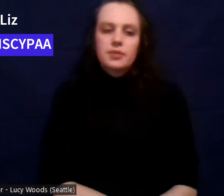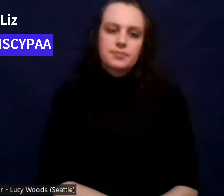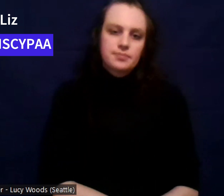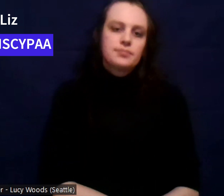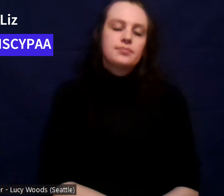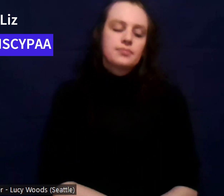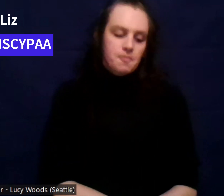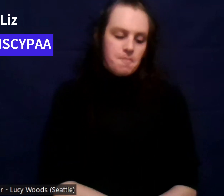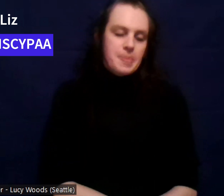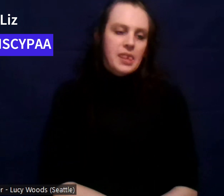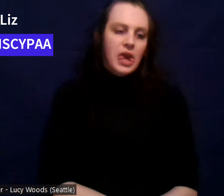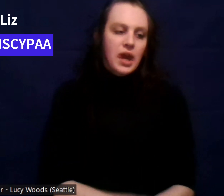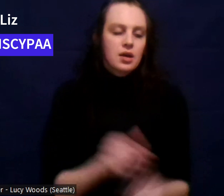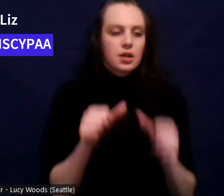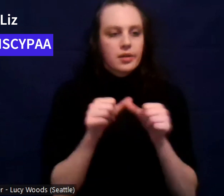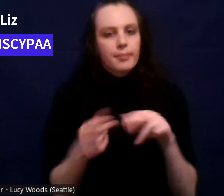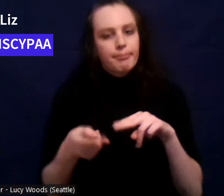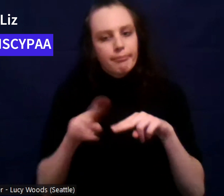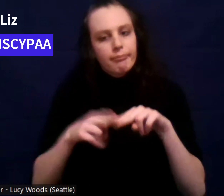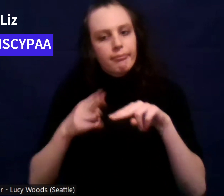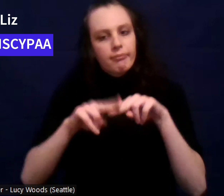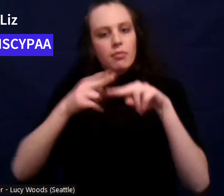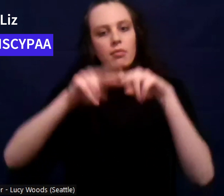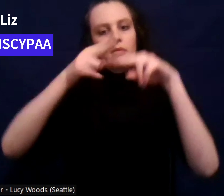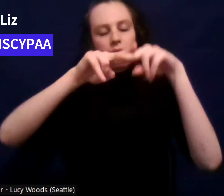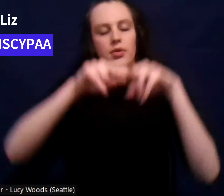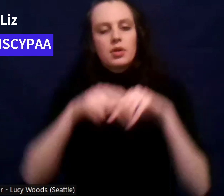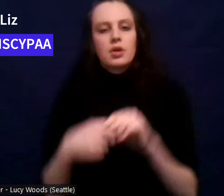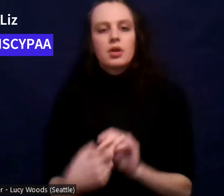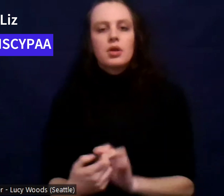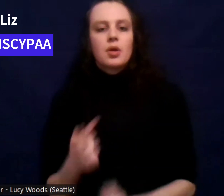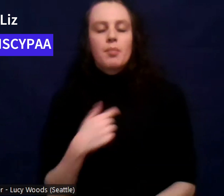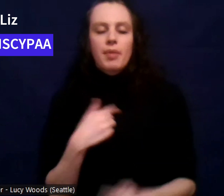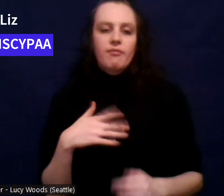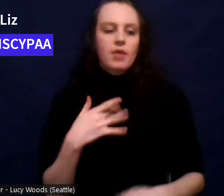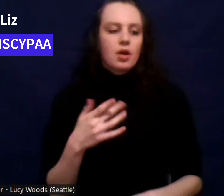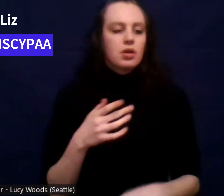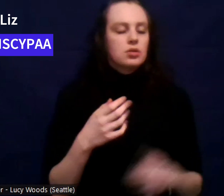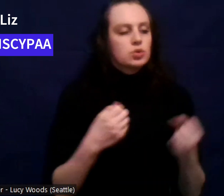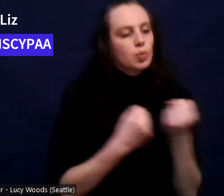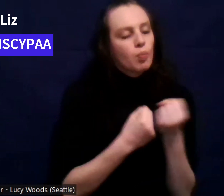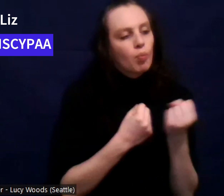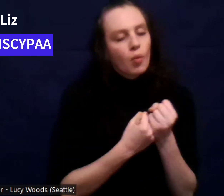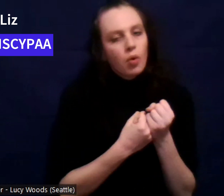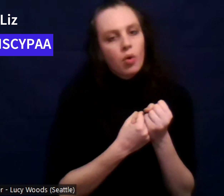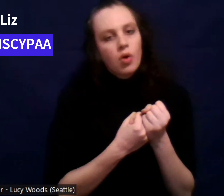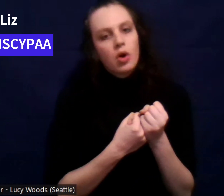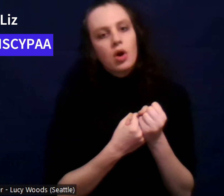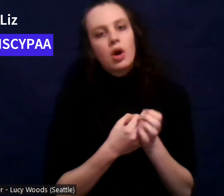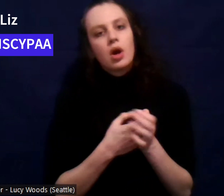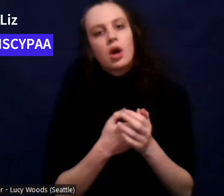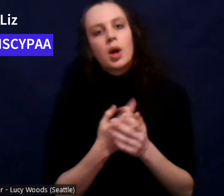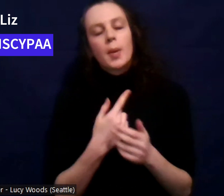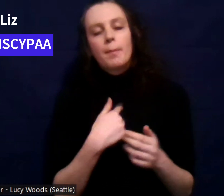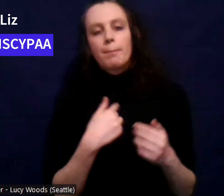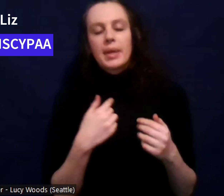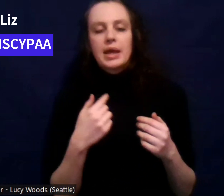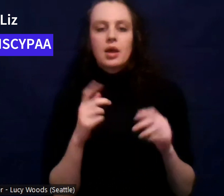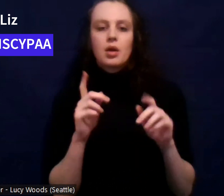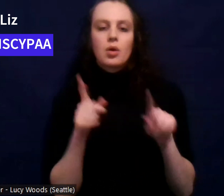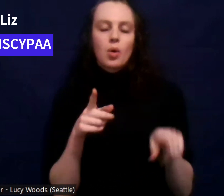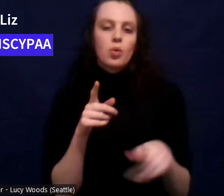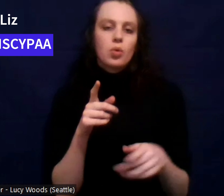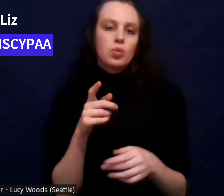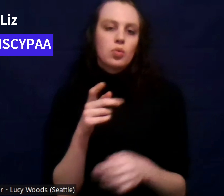and it just kept building from there. And then because of this and like the support I got from the rooms, I was able to go to treatment for my eating disorder. And so